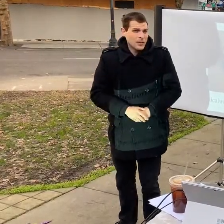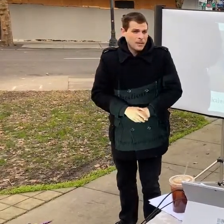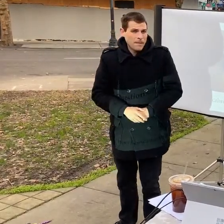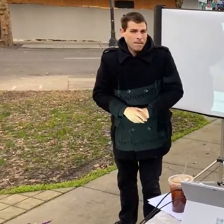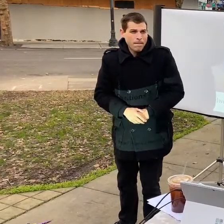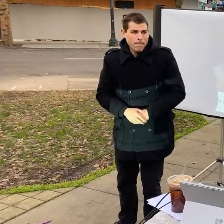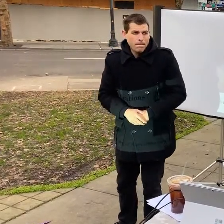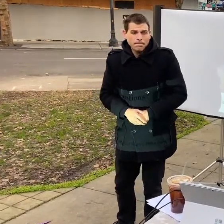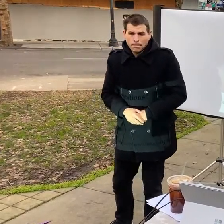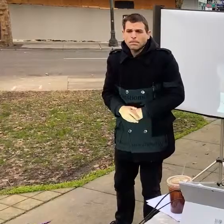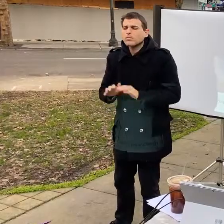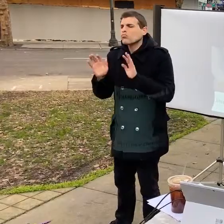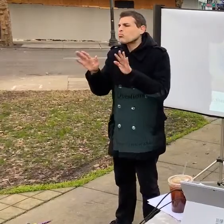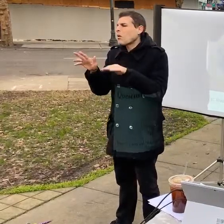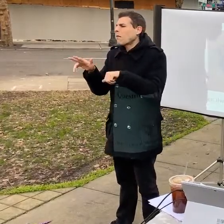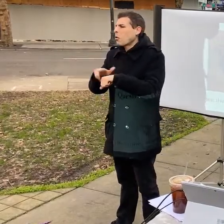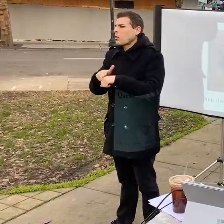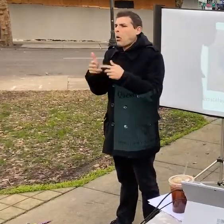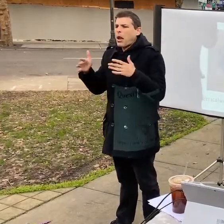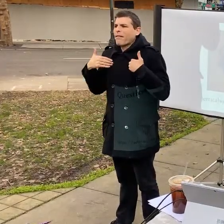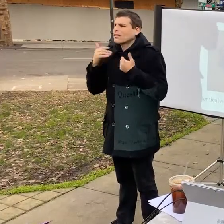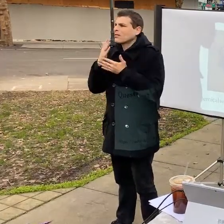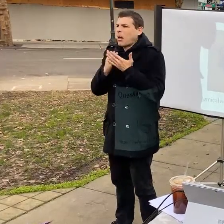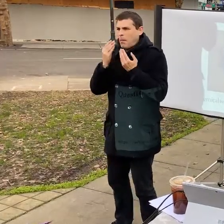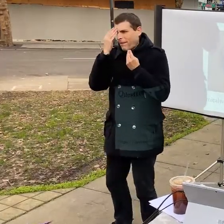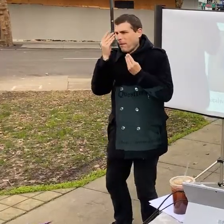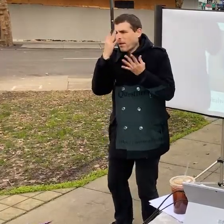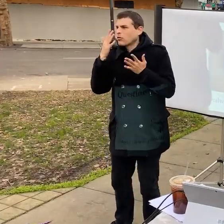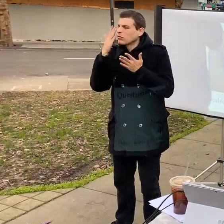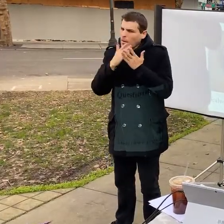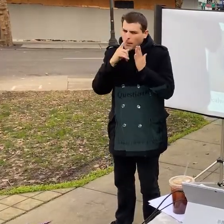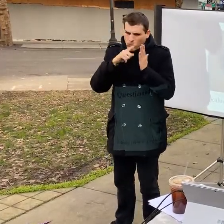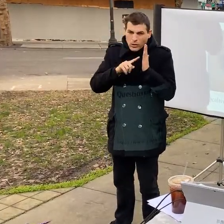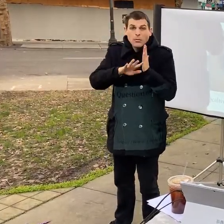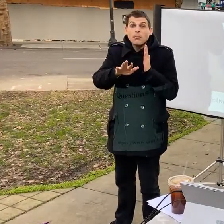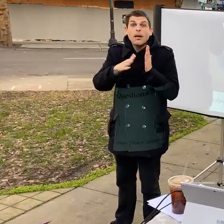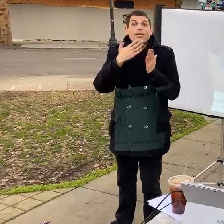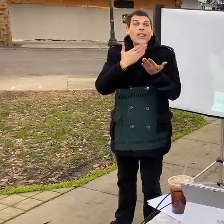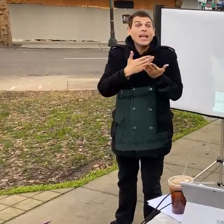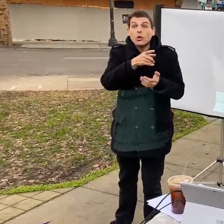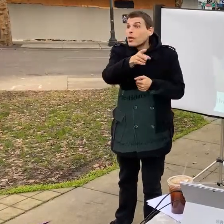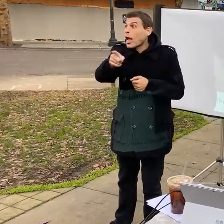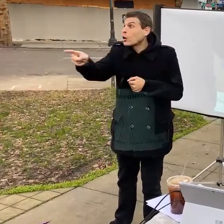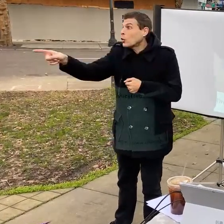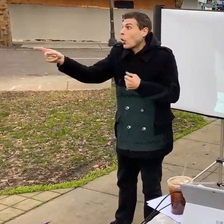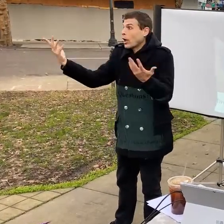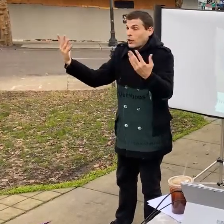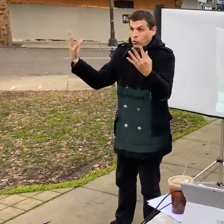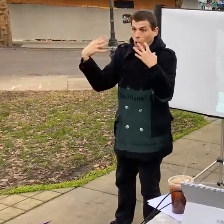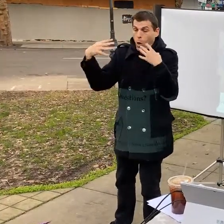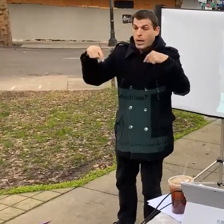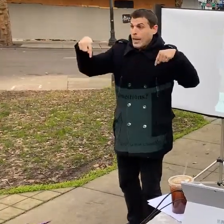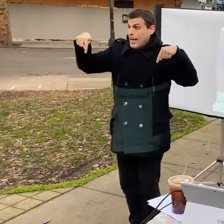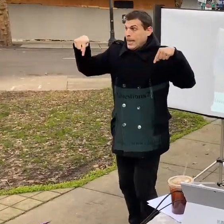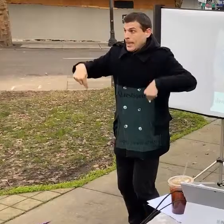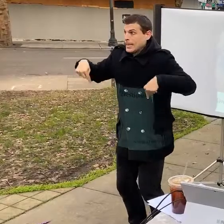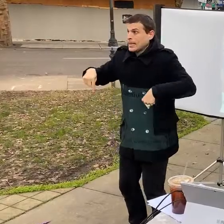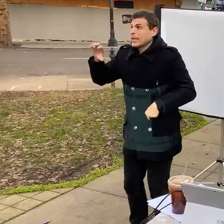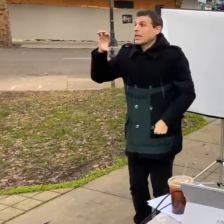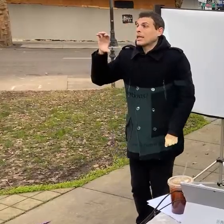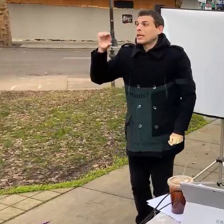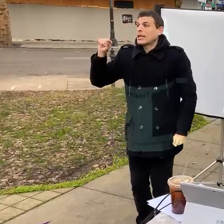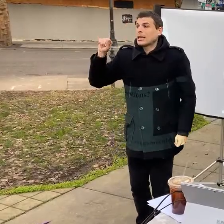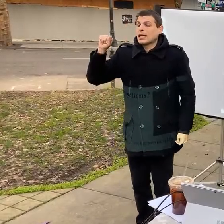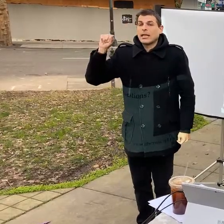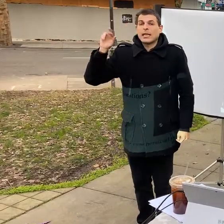this area that need that you know and this is a great opportunity thank you all for being here to document me saying this this is a clarion call